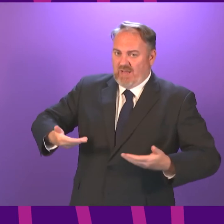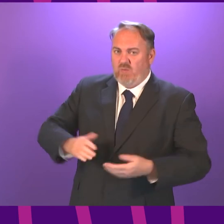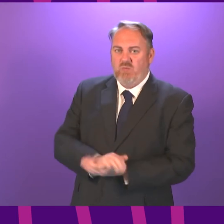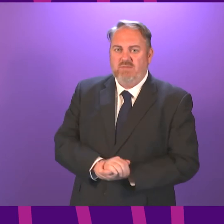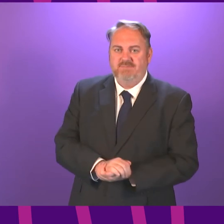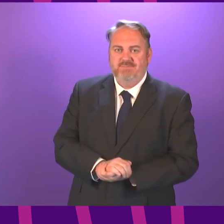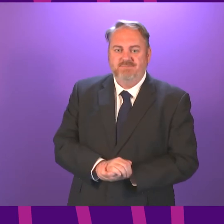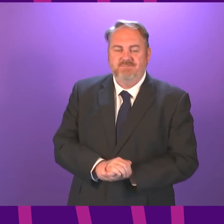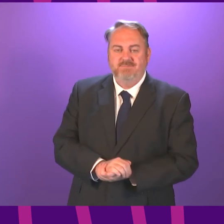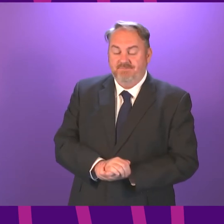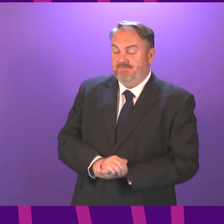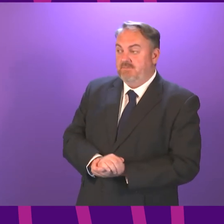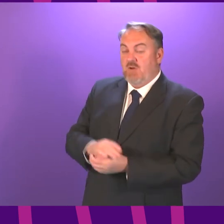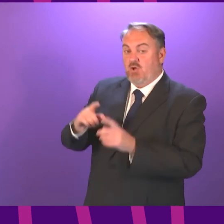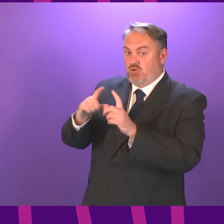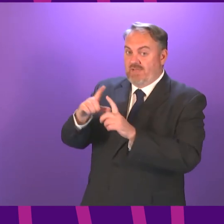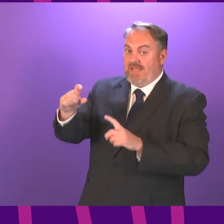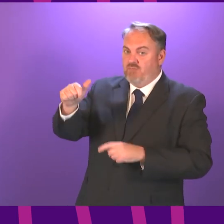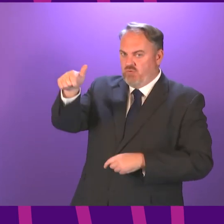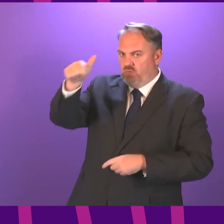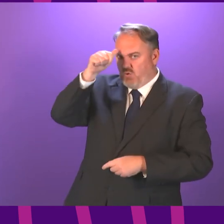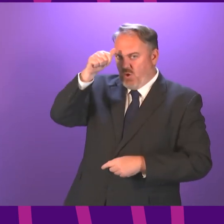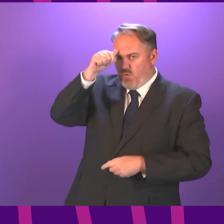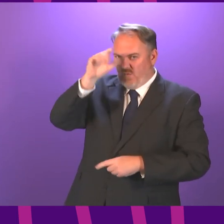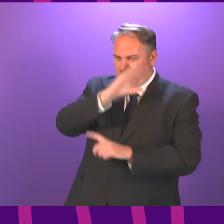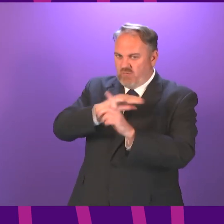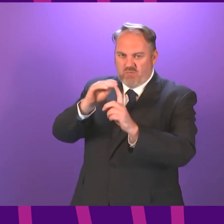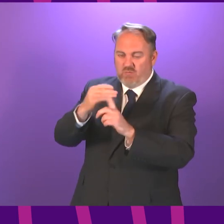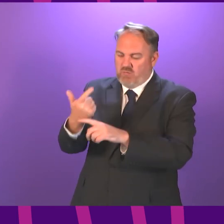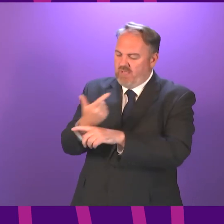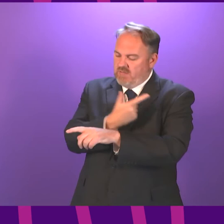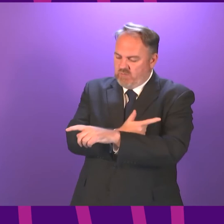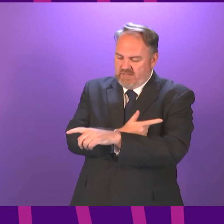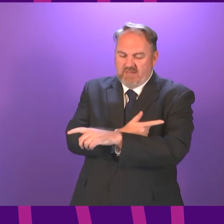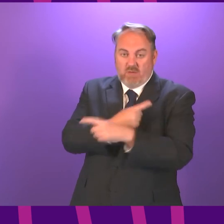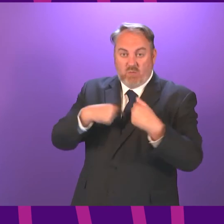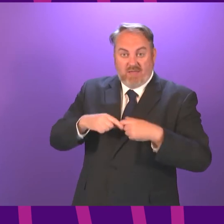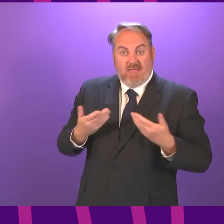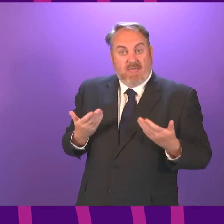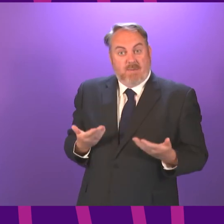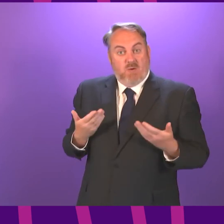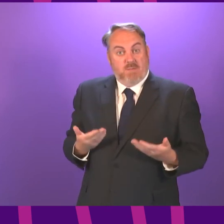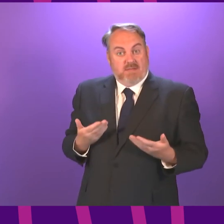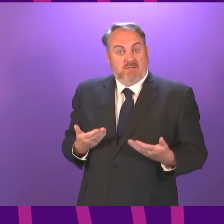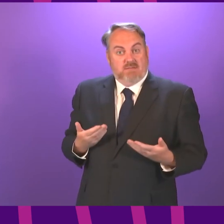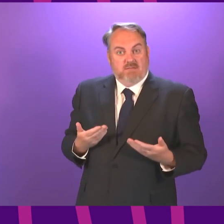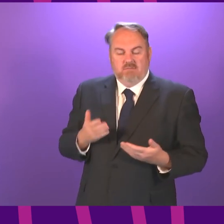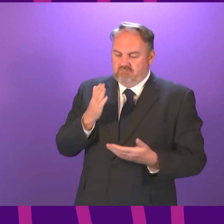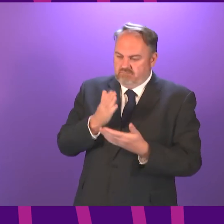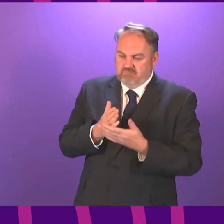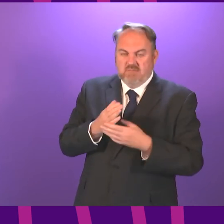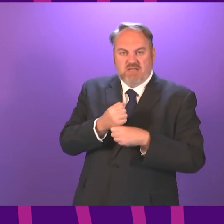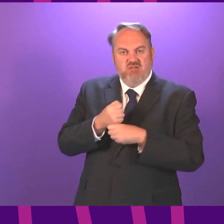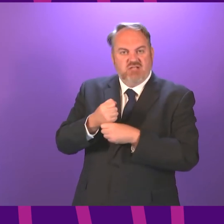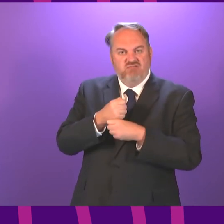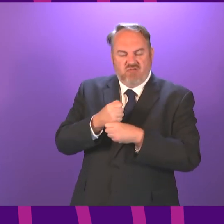I'm sure Donald Cameron is aware because I'm pretty sure I said it during last week's statement we are currently undertaking a general review